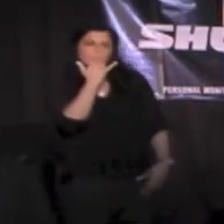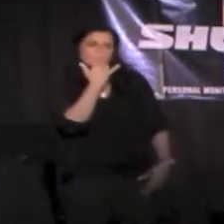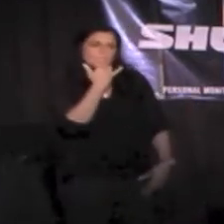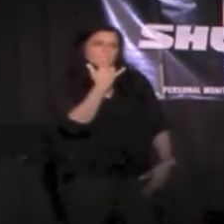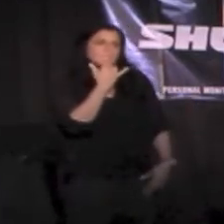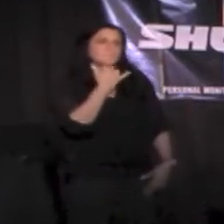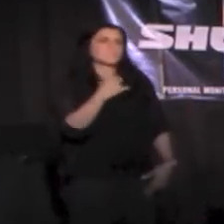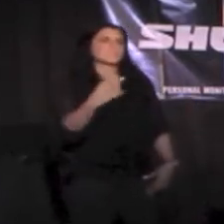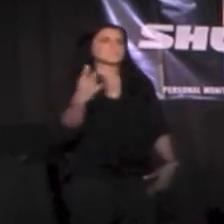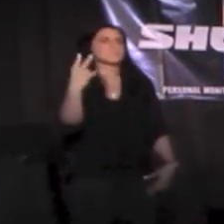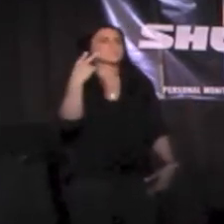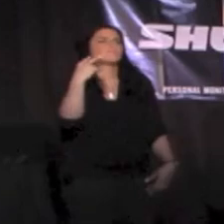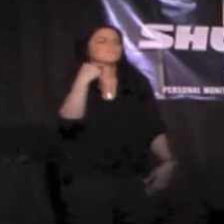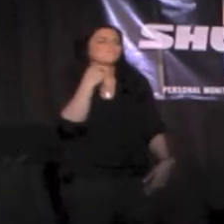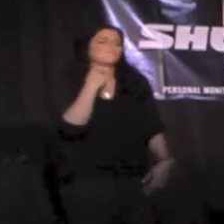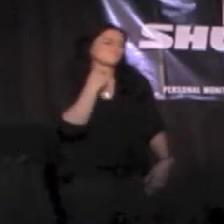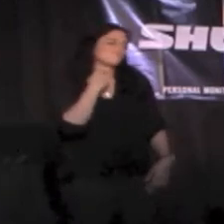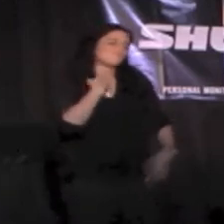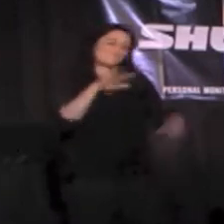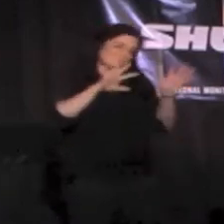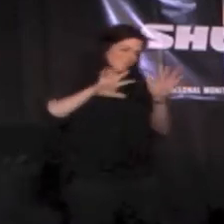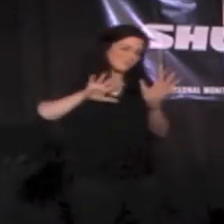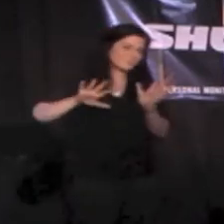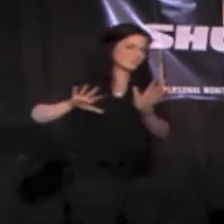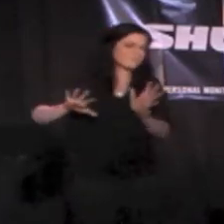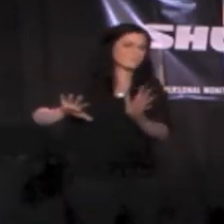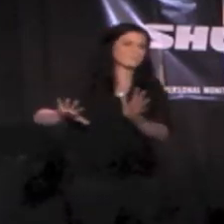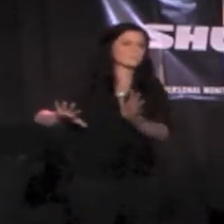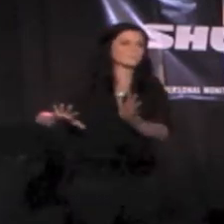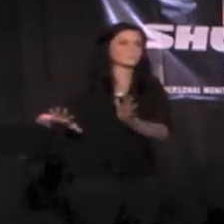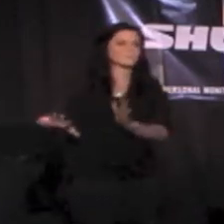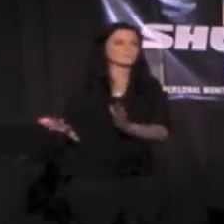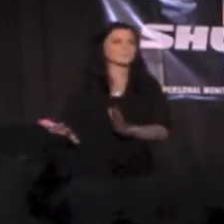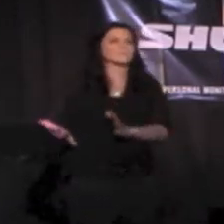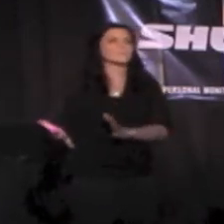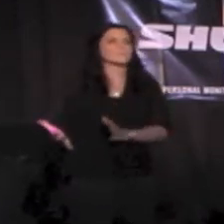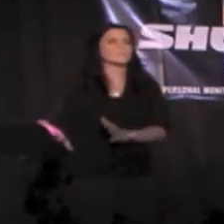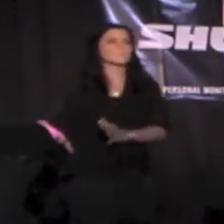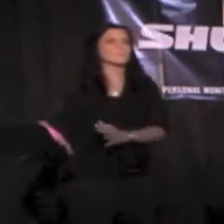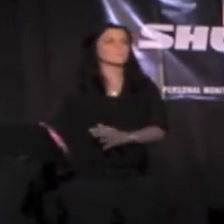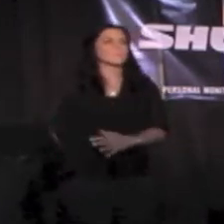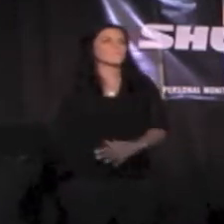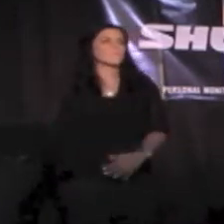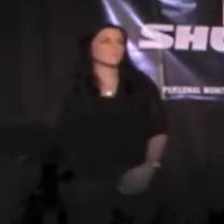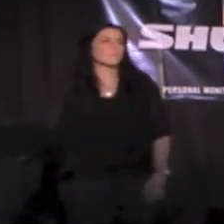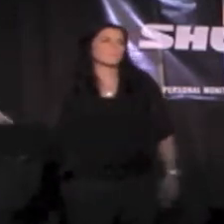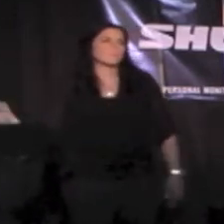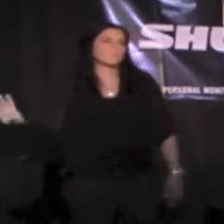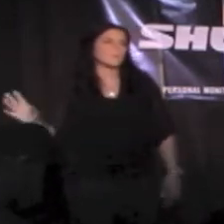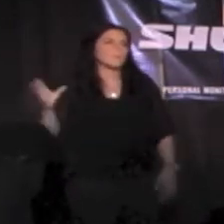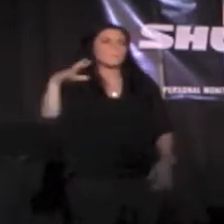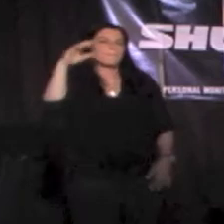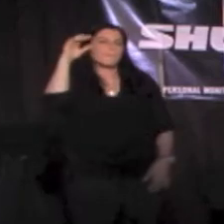from now on Save my regrets for some other day